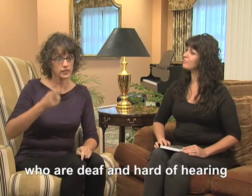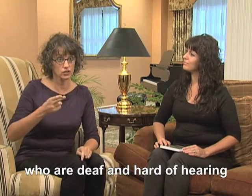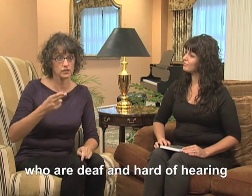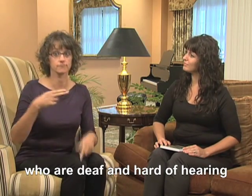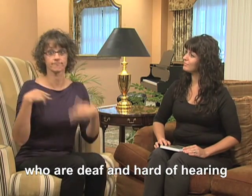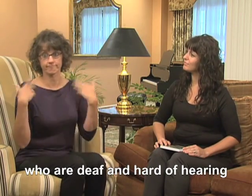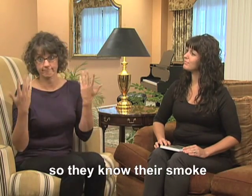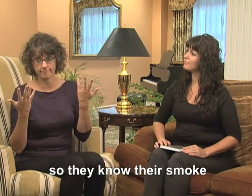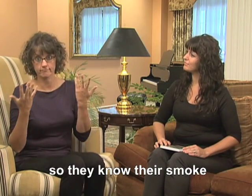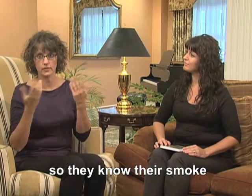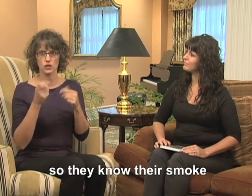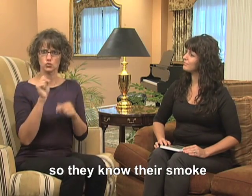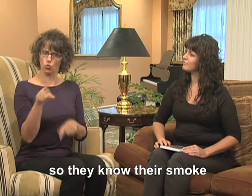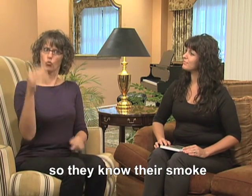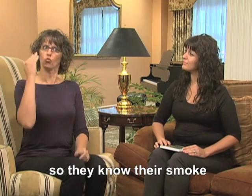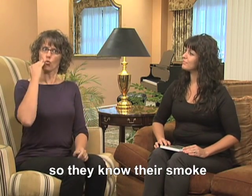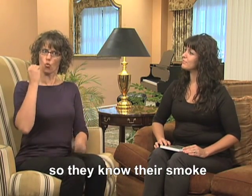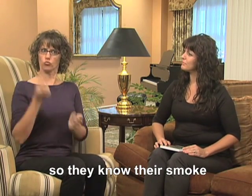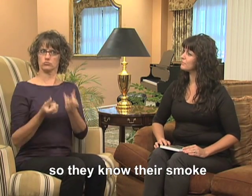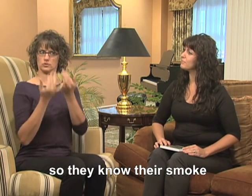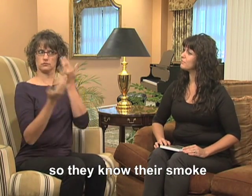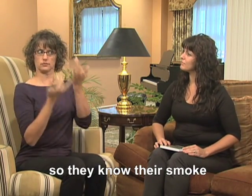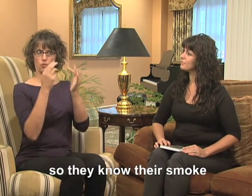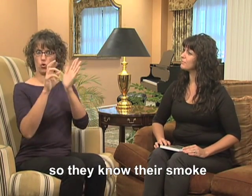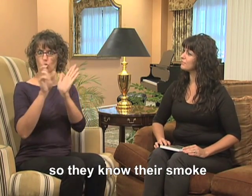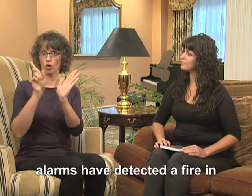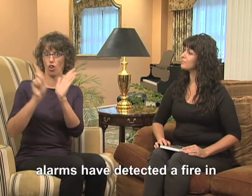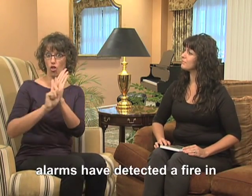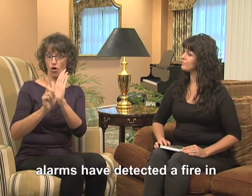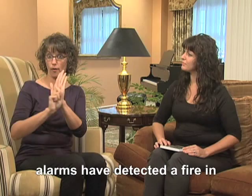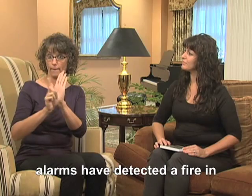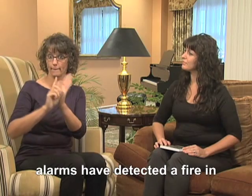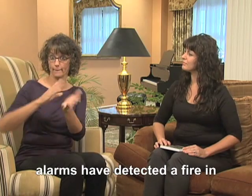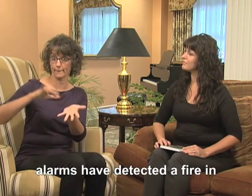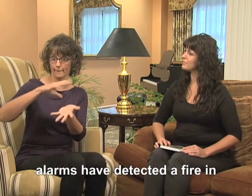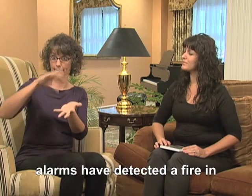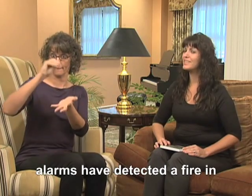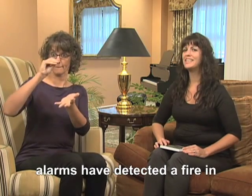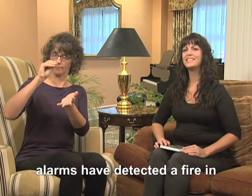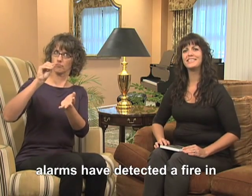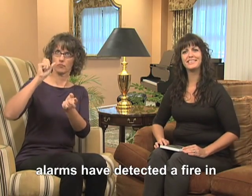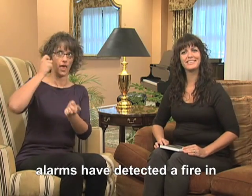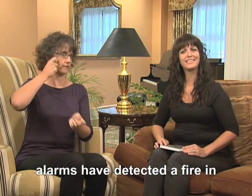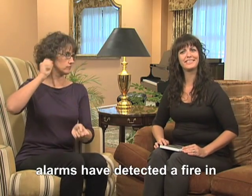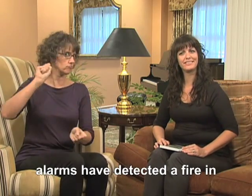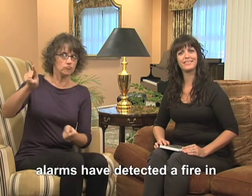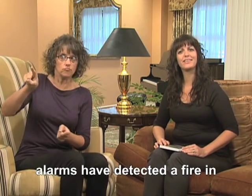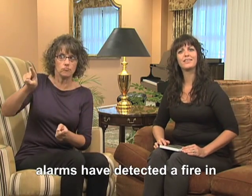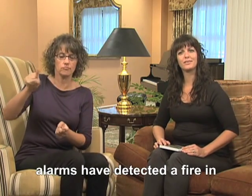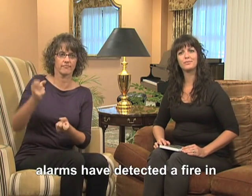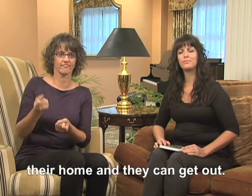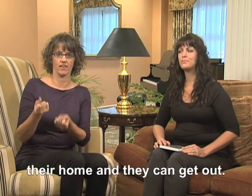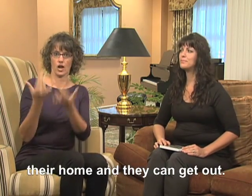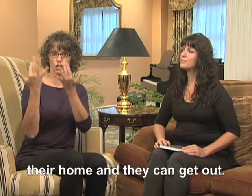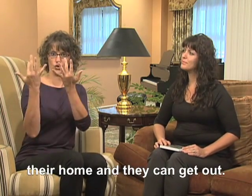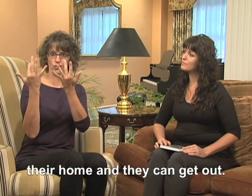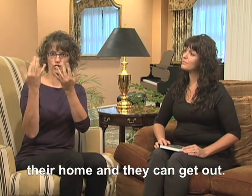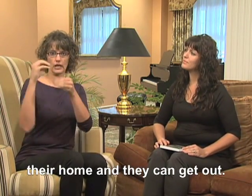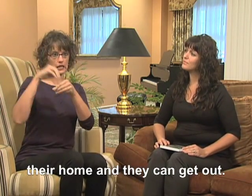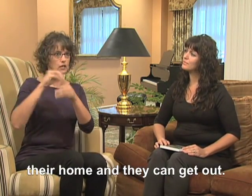hearing so they know their smoke alarms have detected a fire in their home and they can